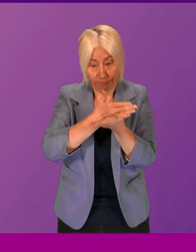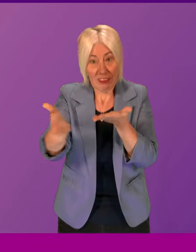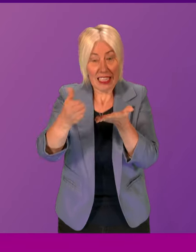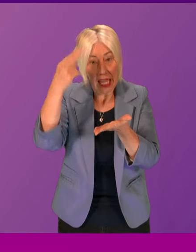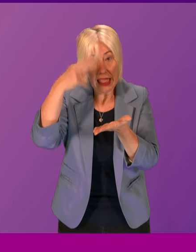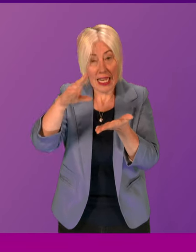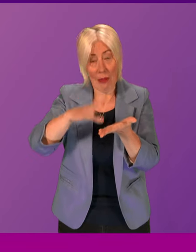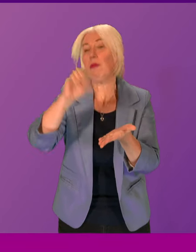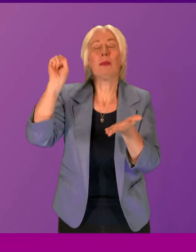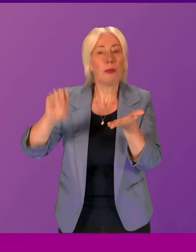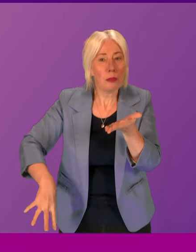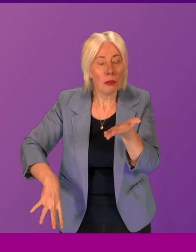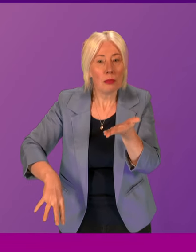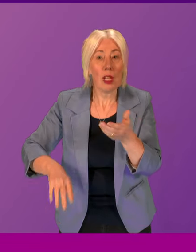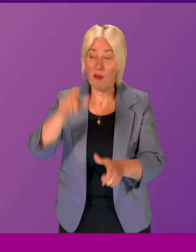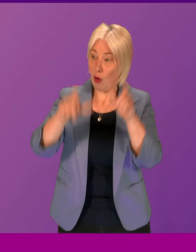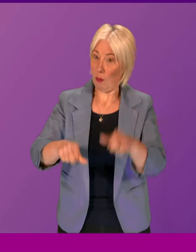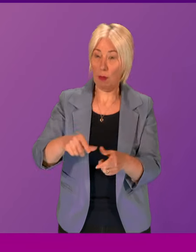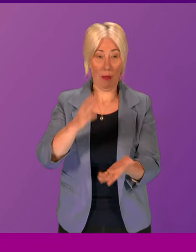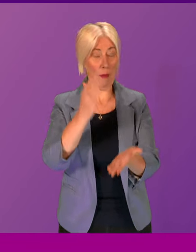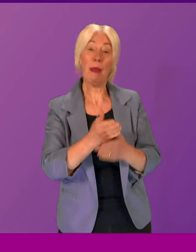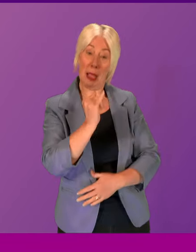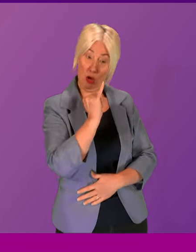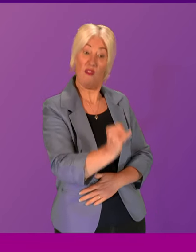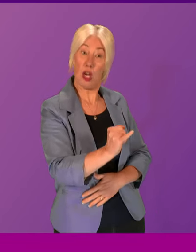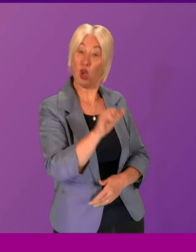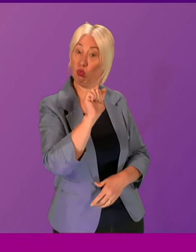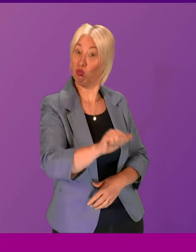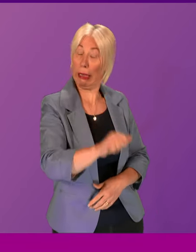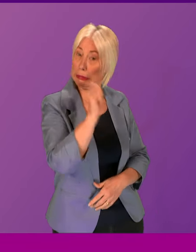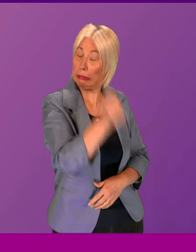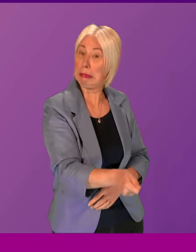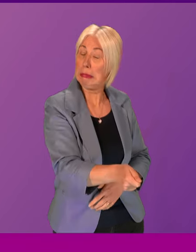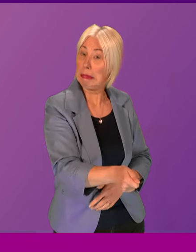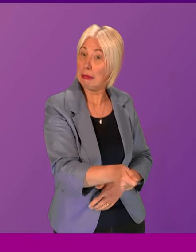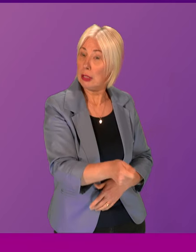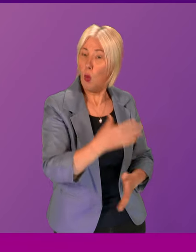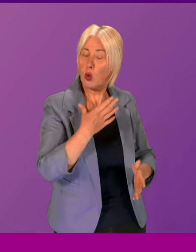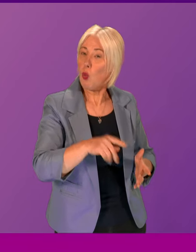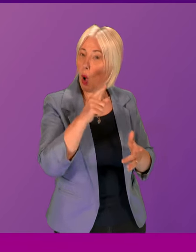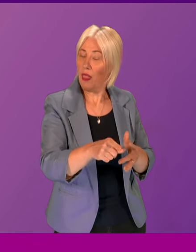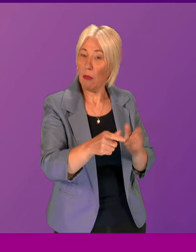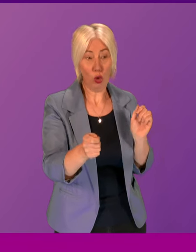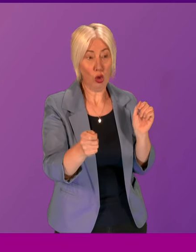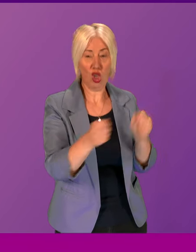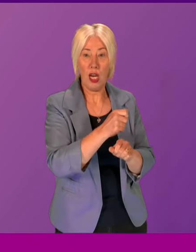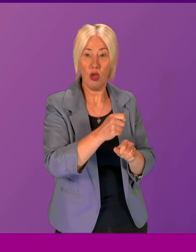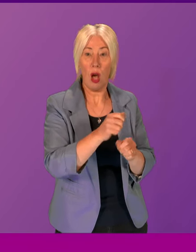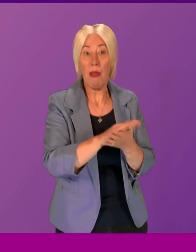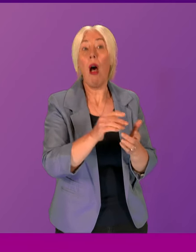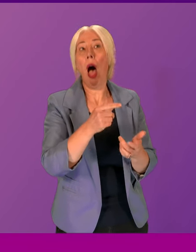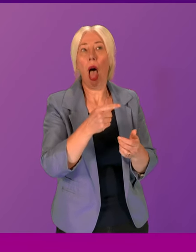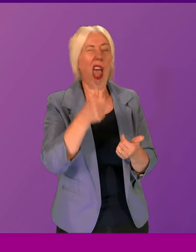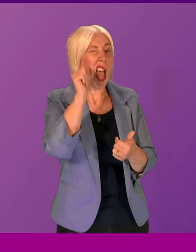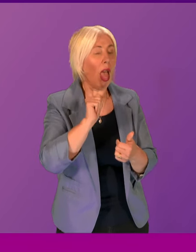whose conviction was sound and is sound, nobody wants to see necessarily their conviction overturned and then being able to apply for compensation.